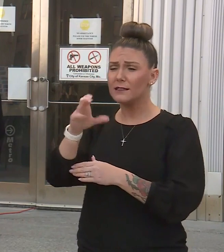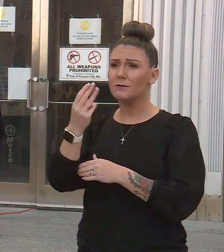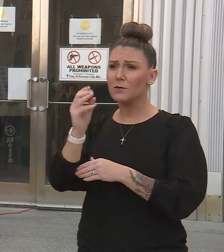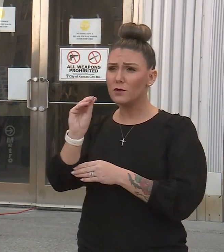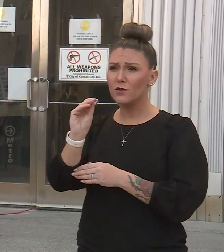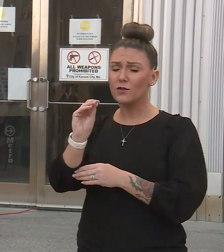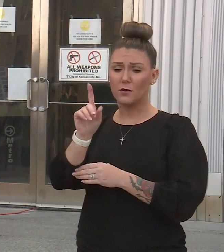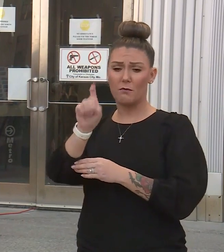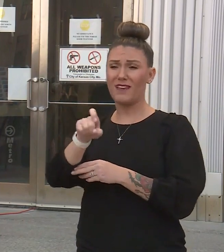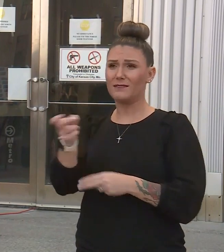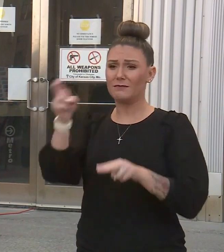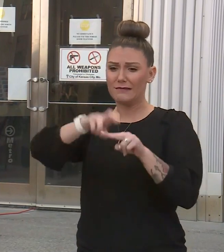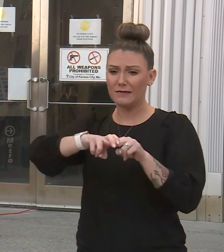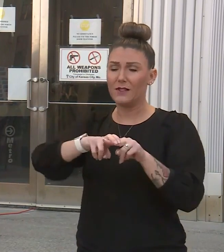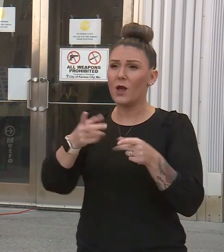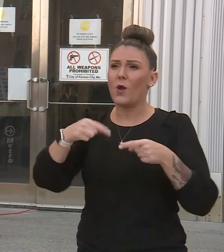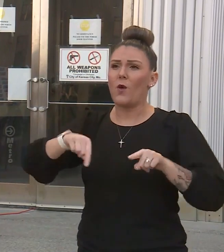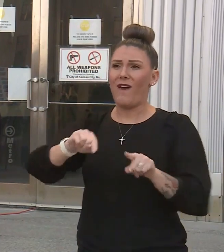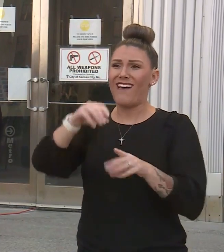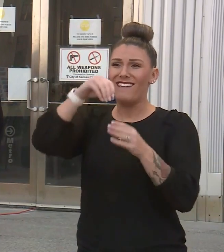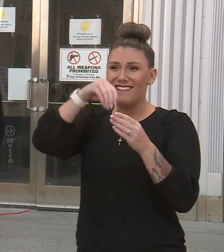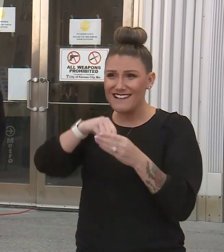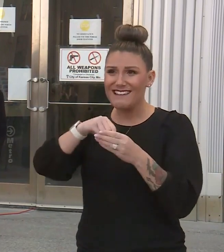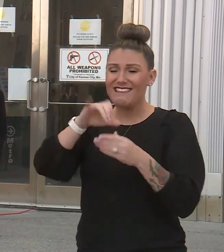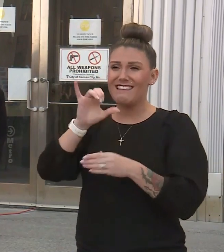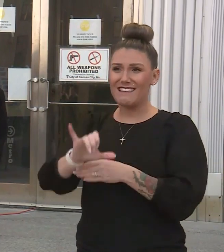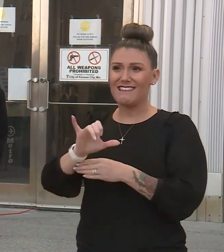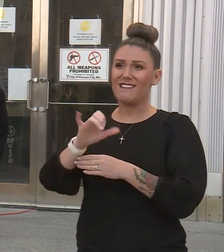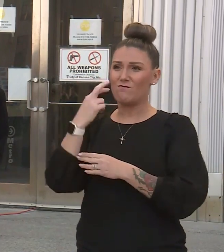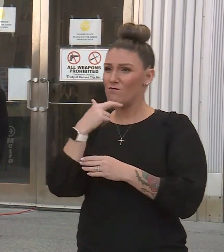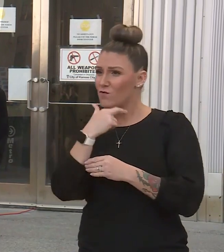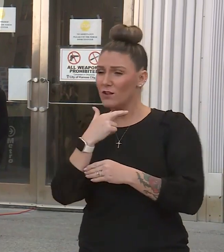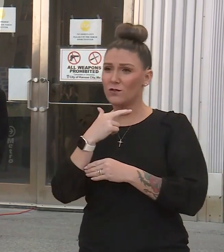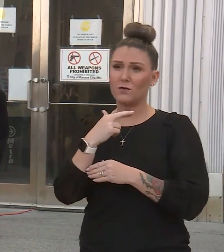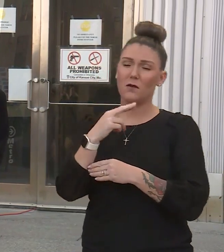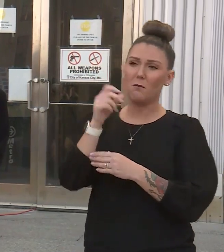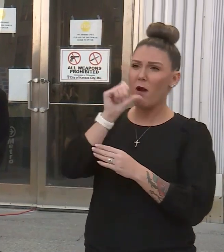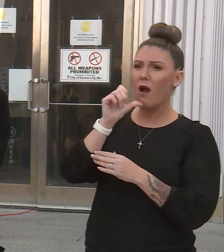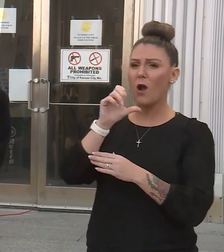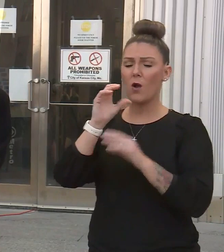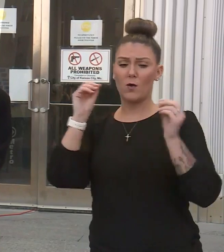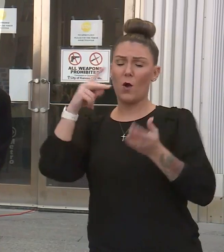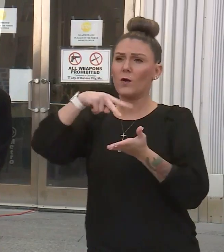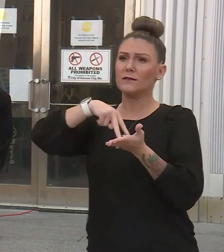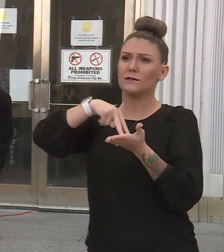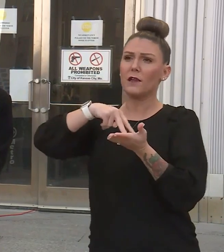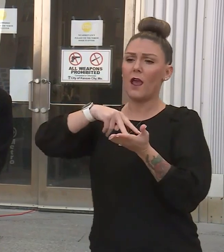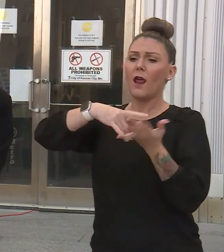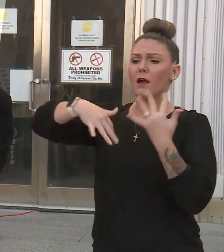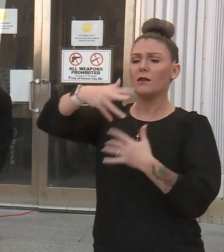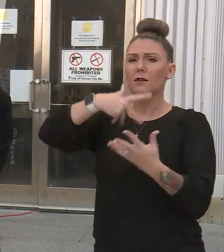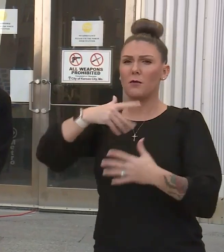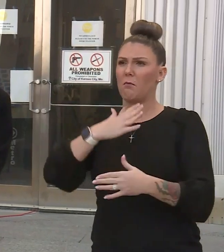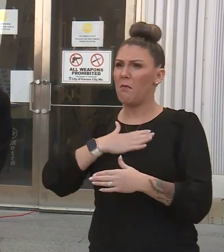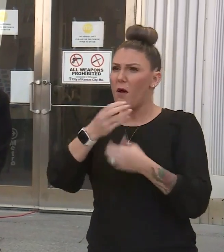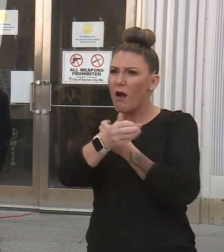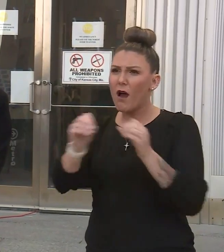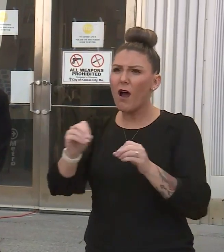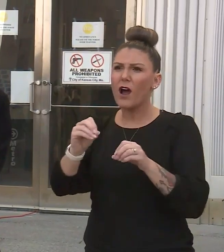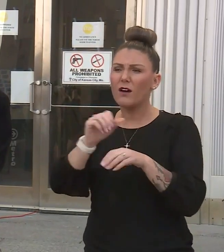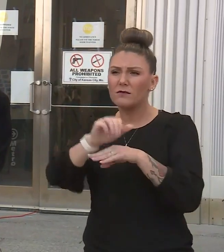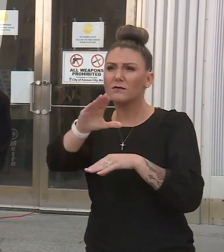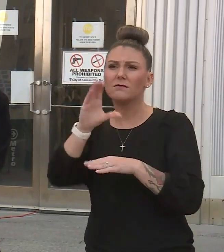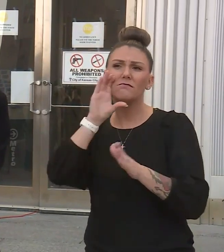you must be seated while in the facility. So no standing around. My office often receives videos or pictures